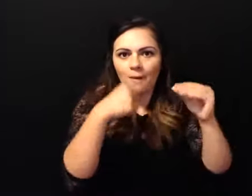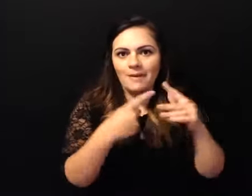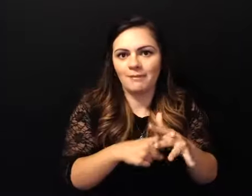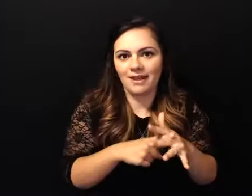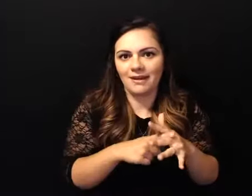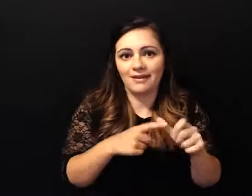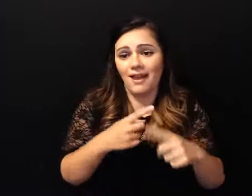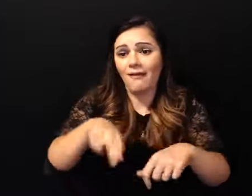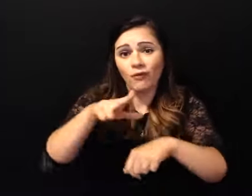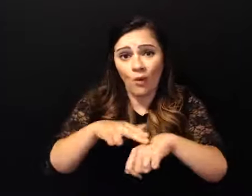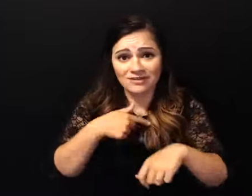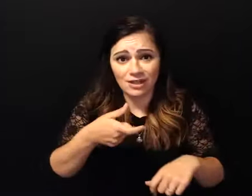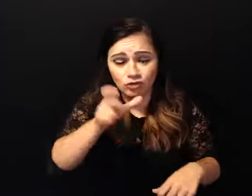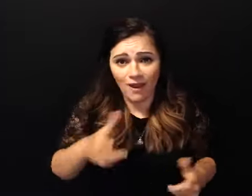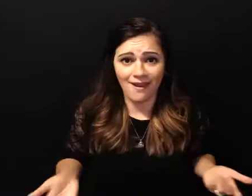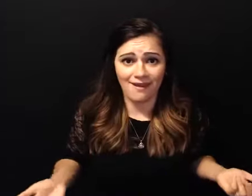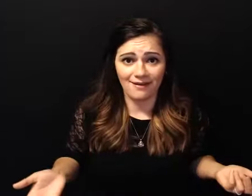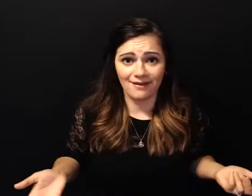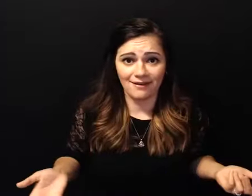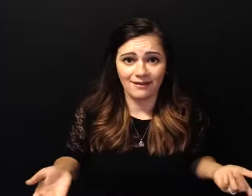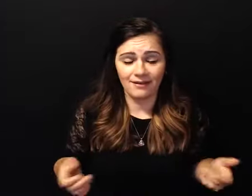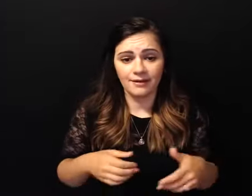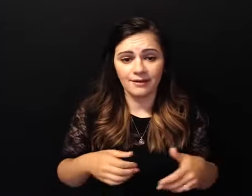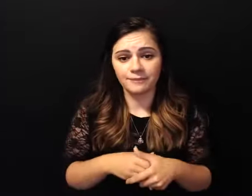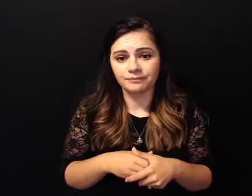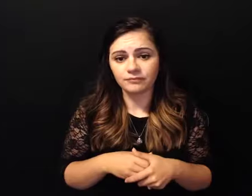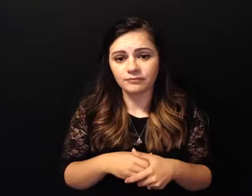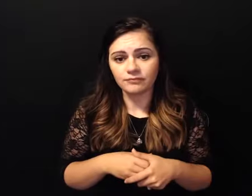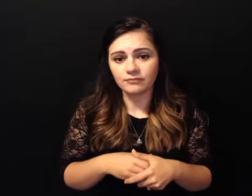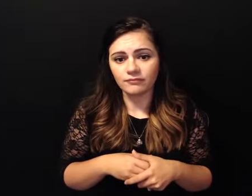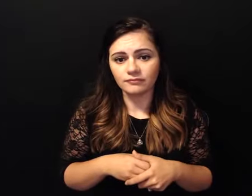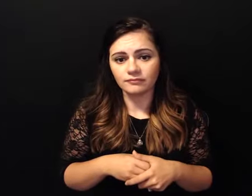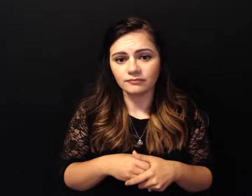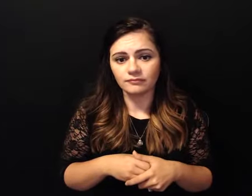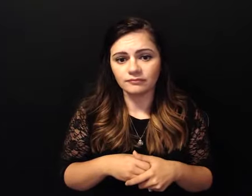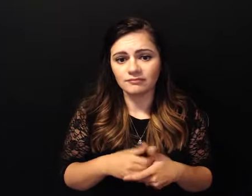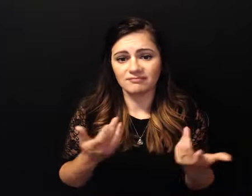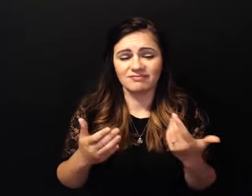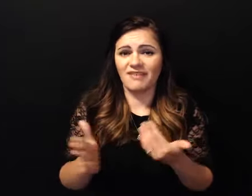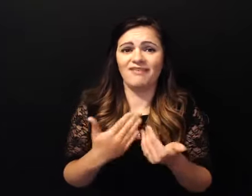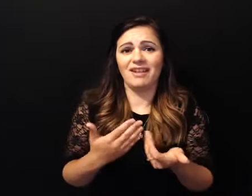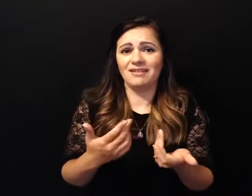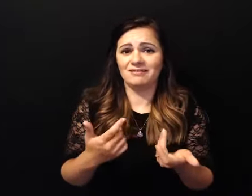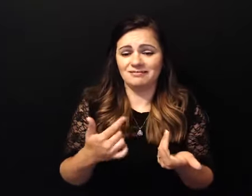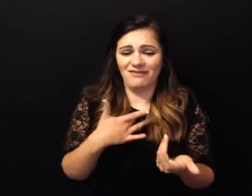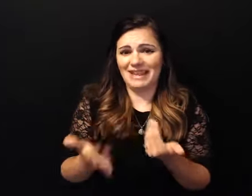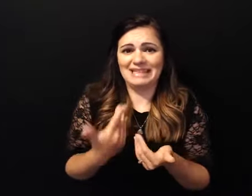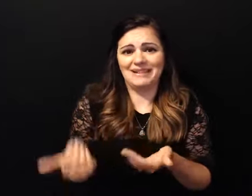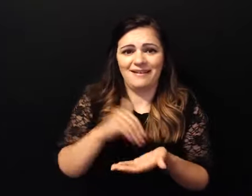me it was just as easy as somebody said here do you want a beer and i had a beer in my hand and i was drinking it before i knew it now later on that night the girl that handed me a